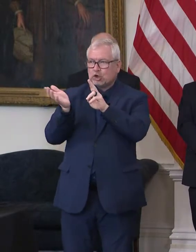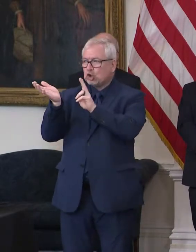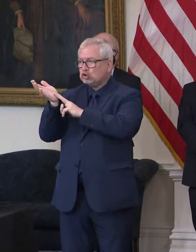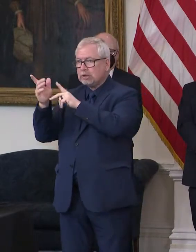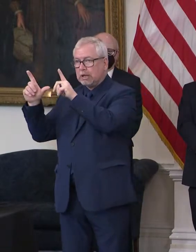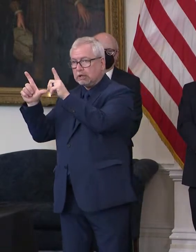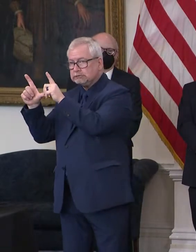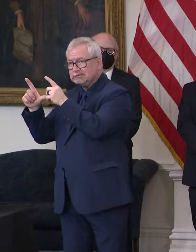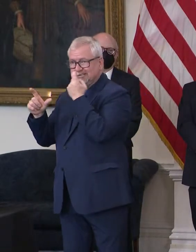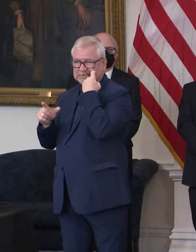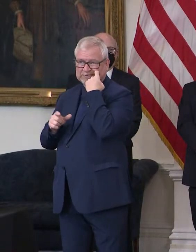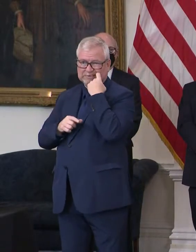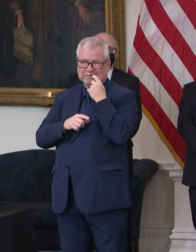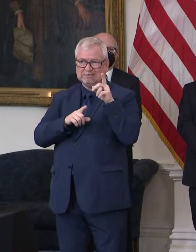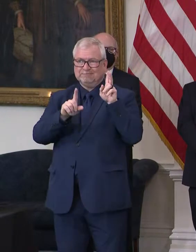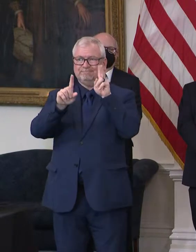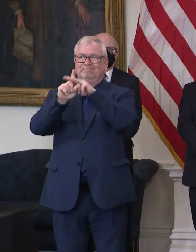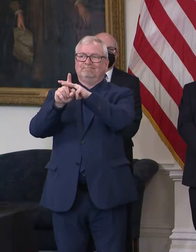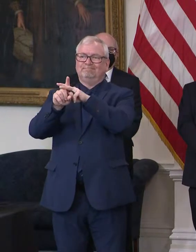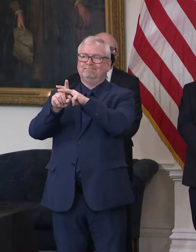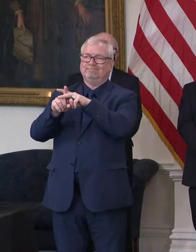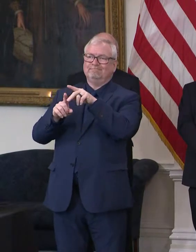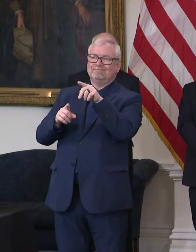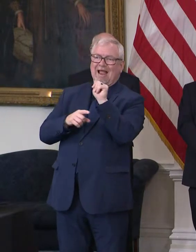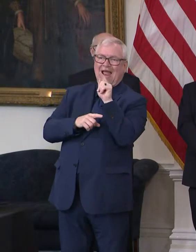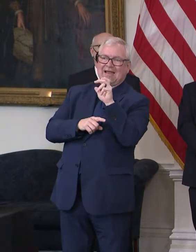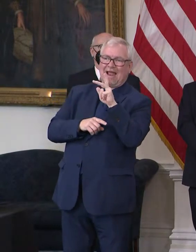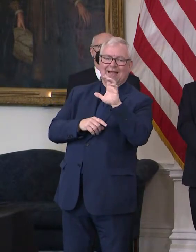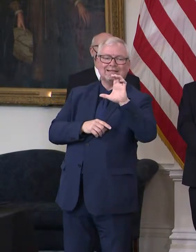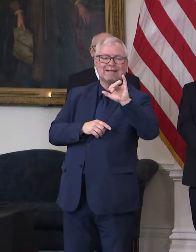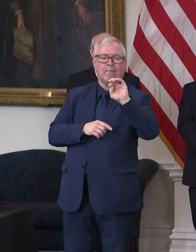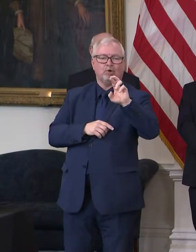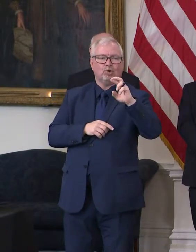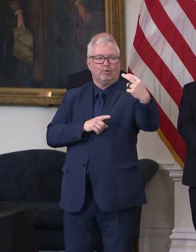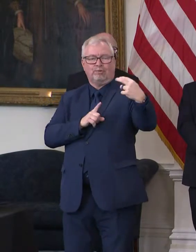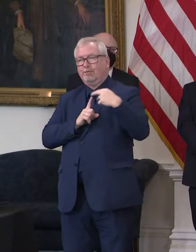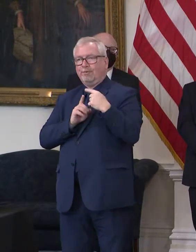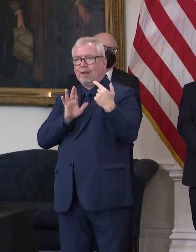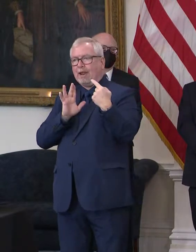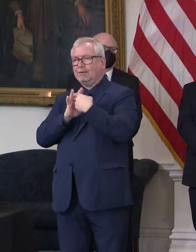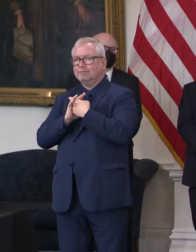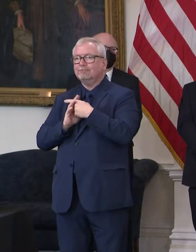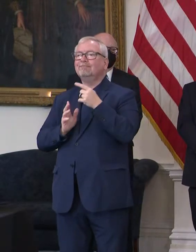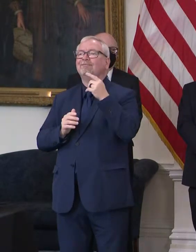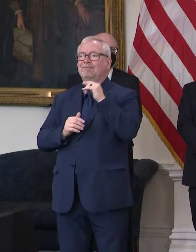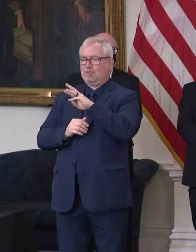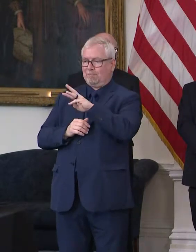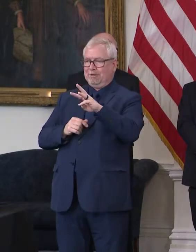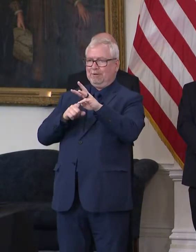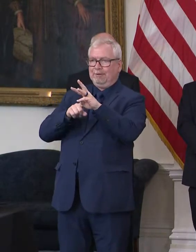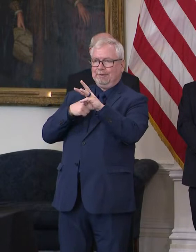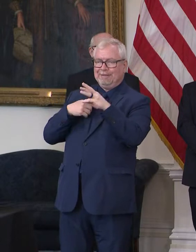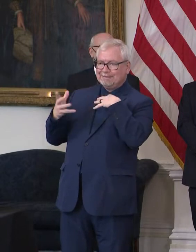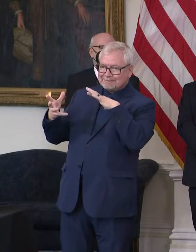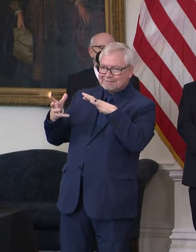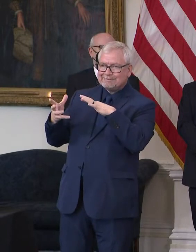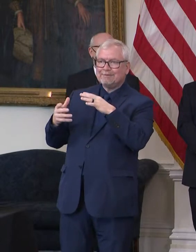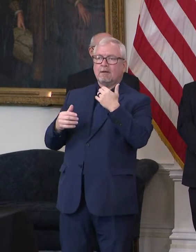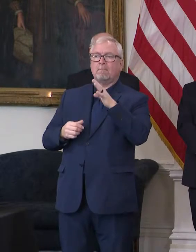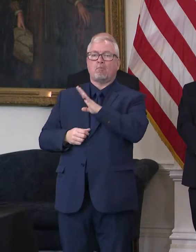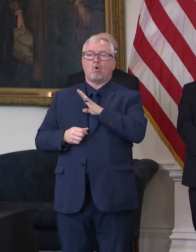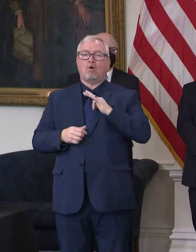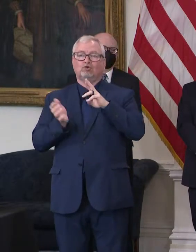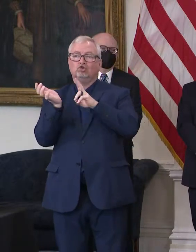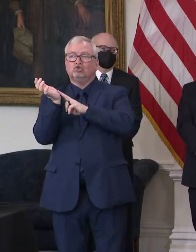uh, uh, on the healthcare, uh, health websites, that the, uh, the board of nursing had some issues. And so,